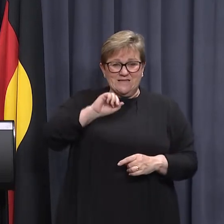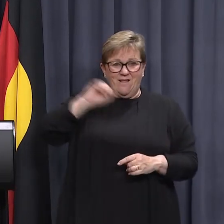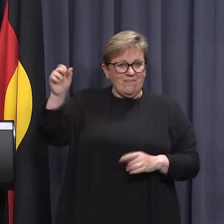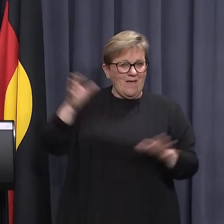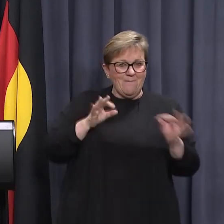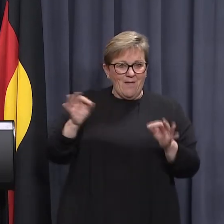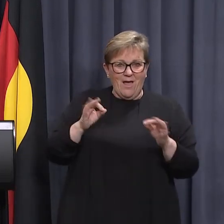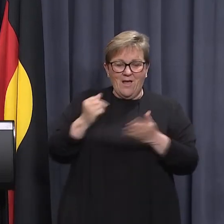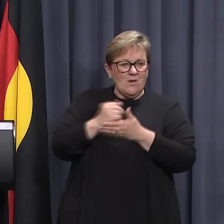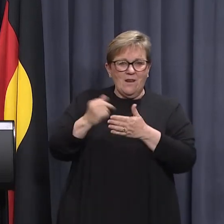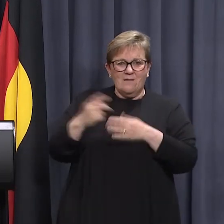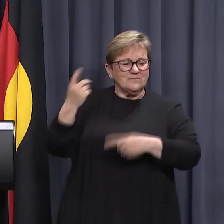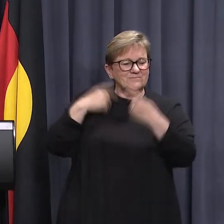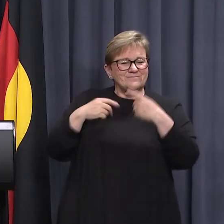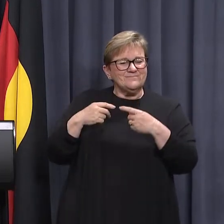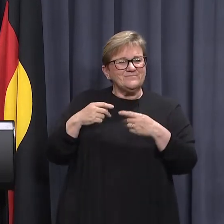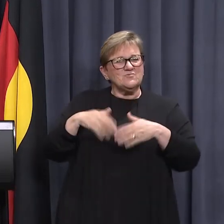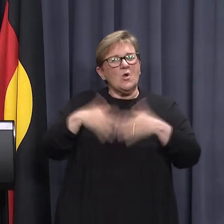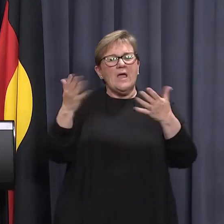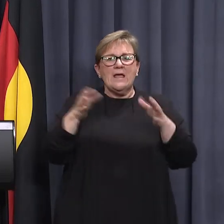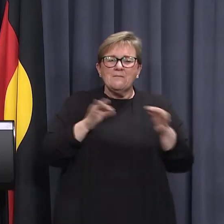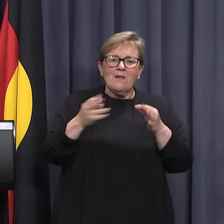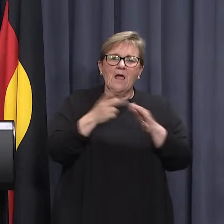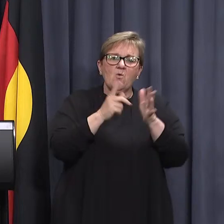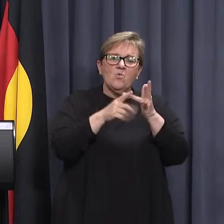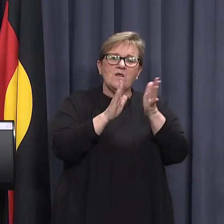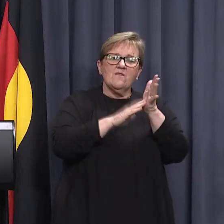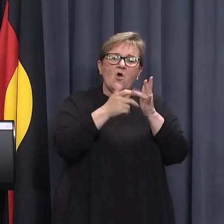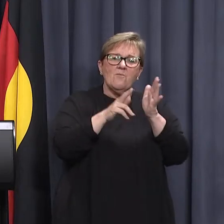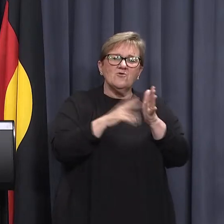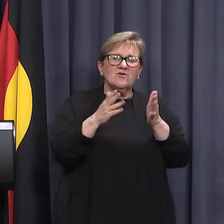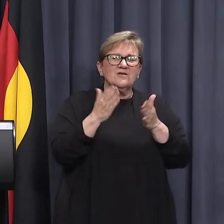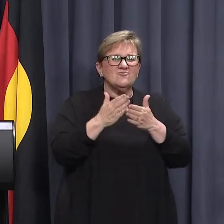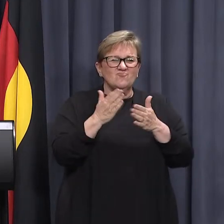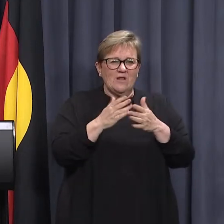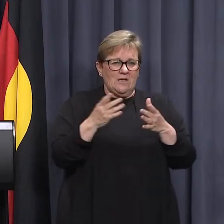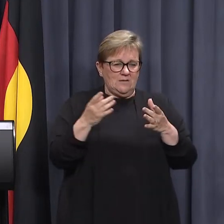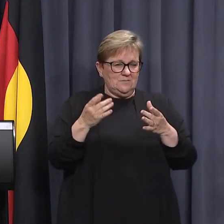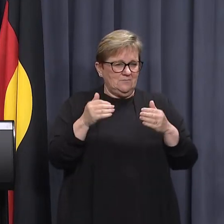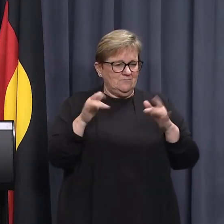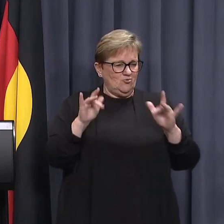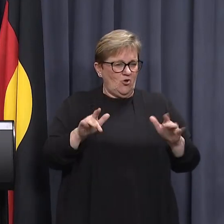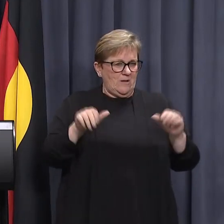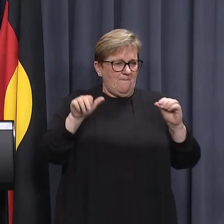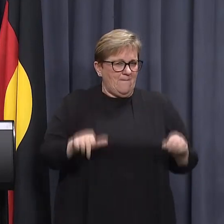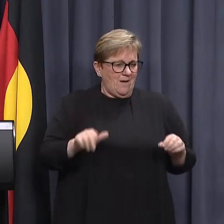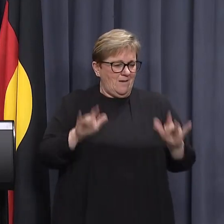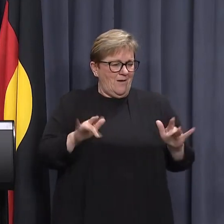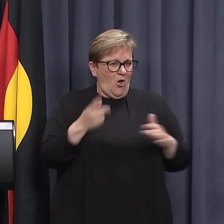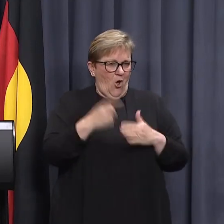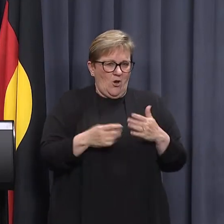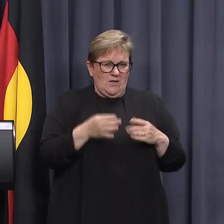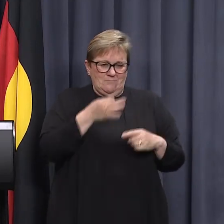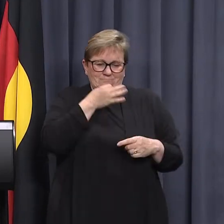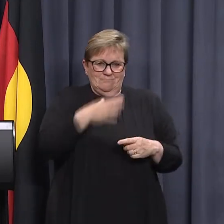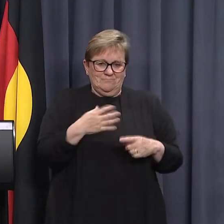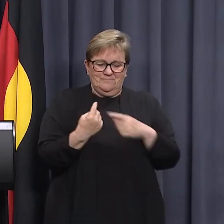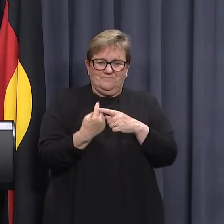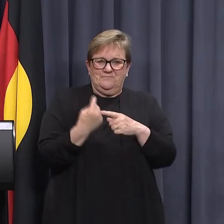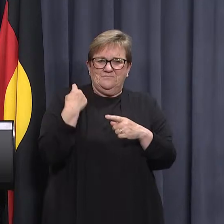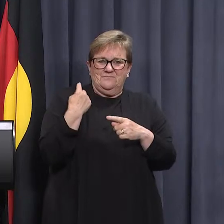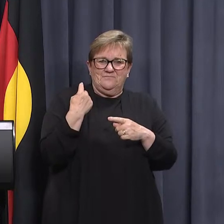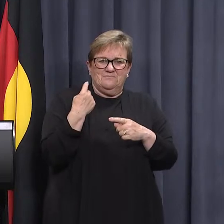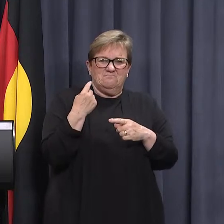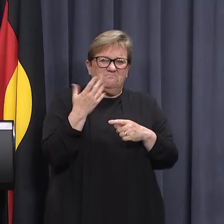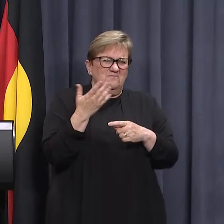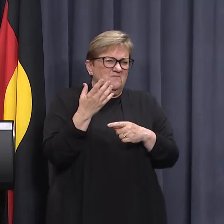and it's really any modelling around Omicron would be pretty preliminary given that it's only really been existence in the country for